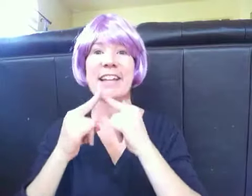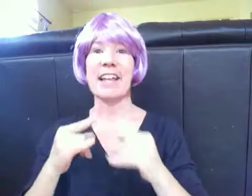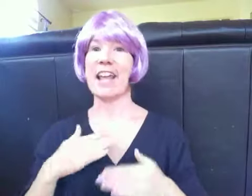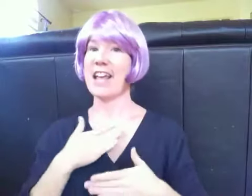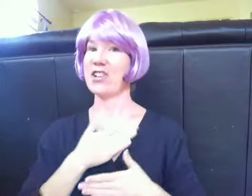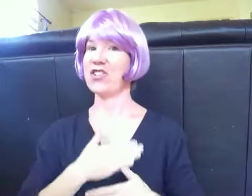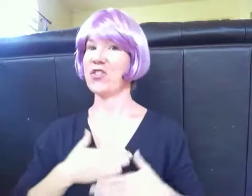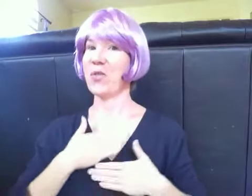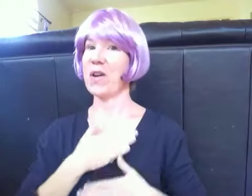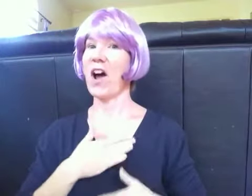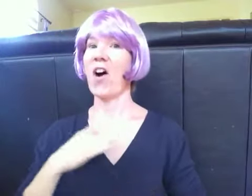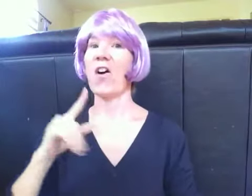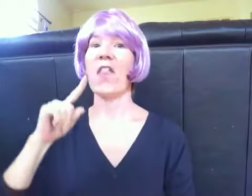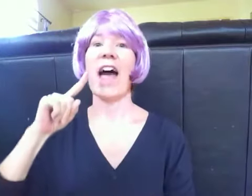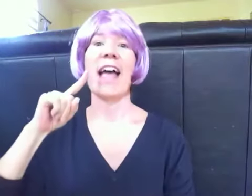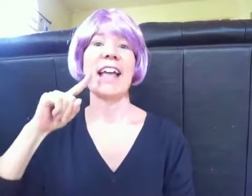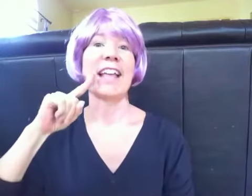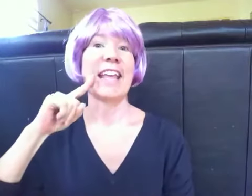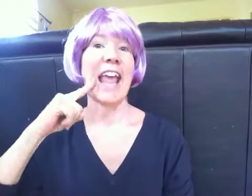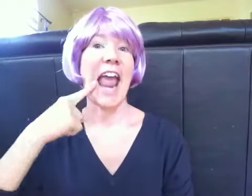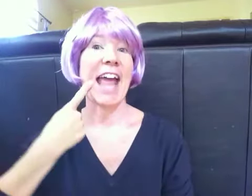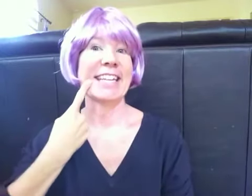Enjoy all that candy.